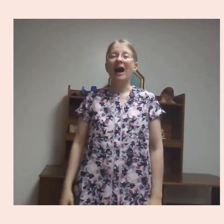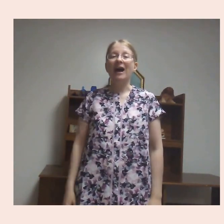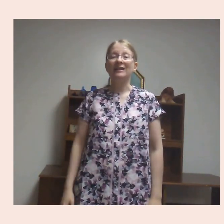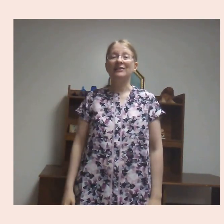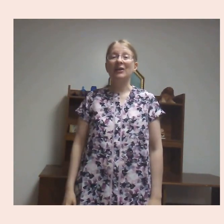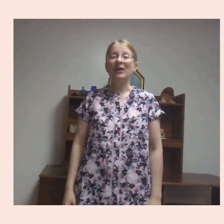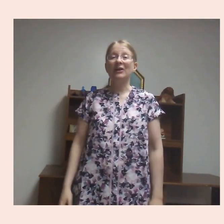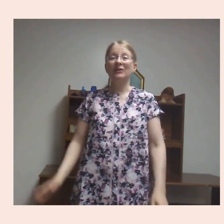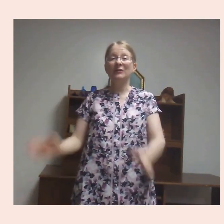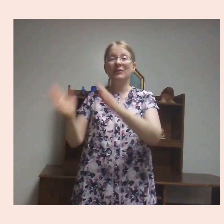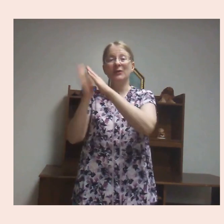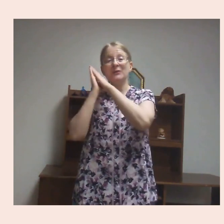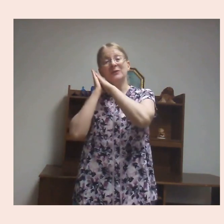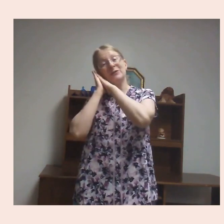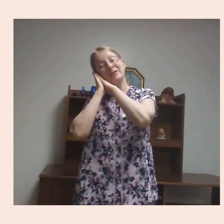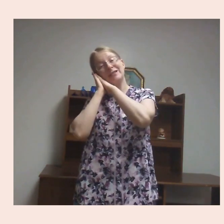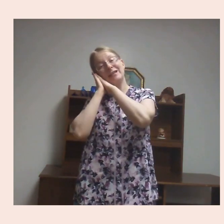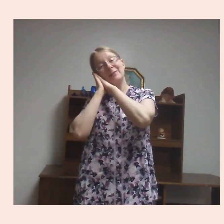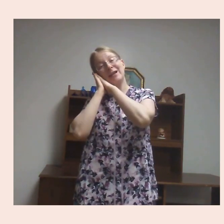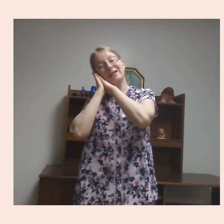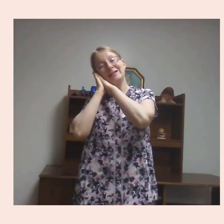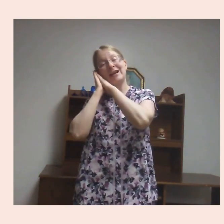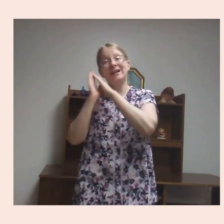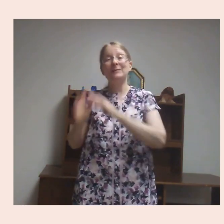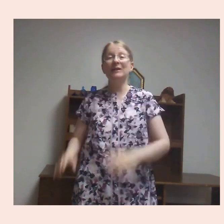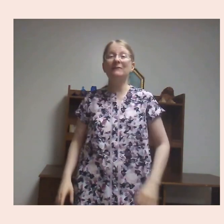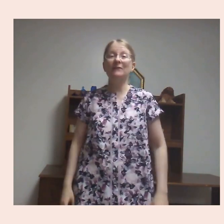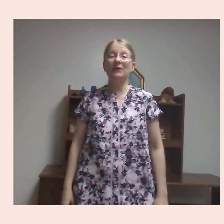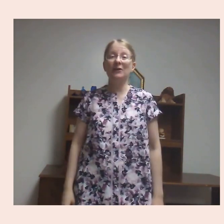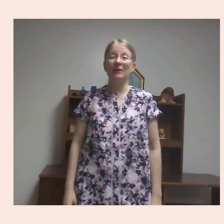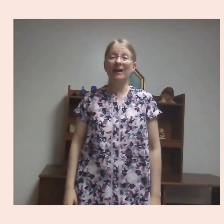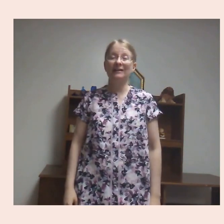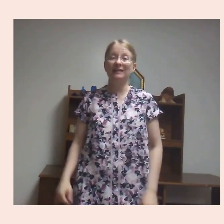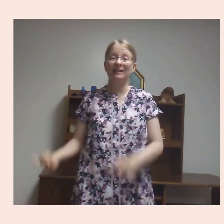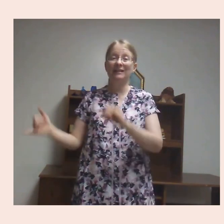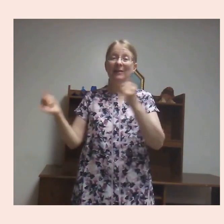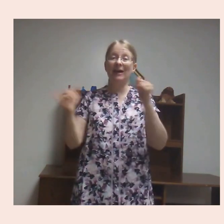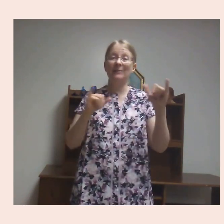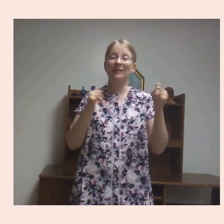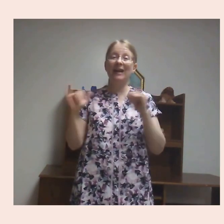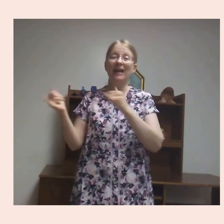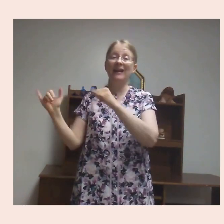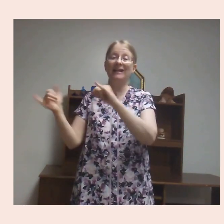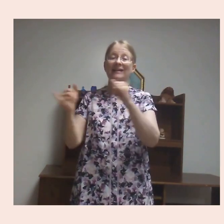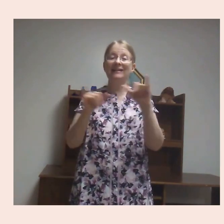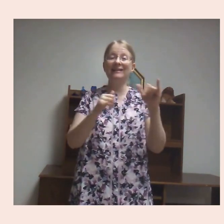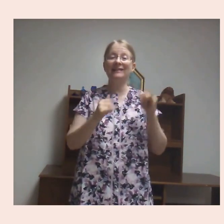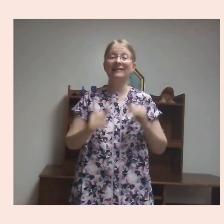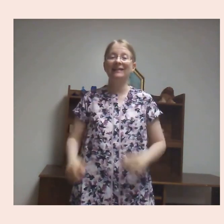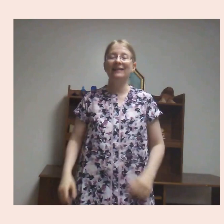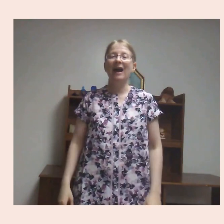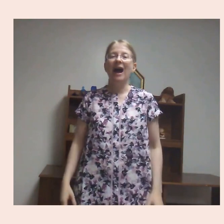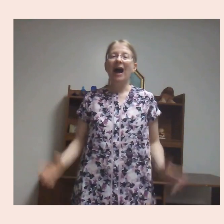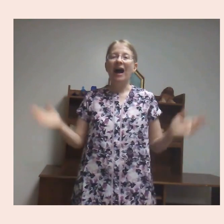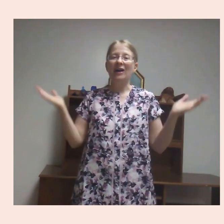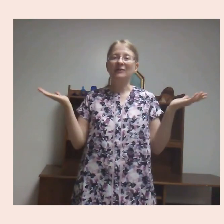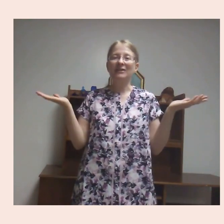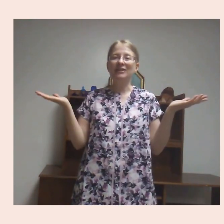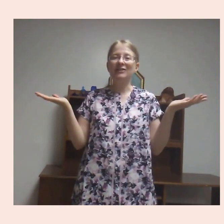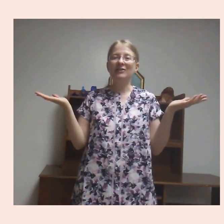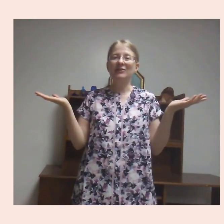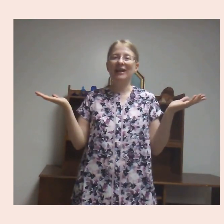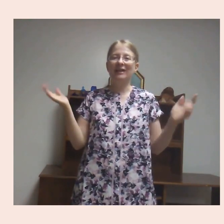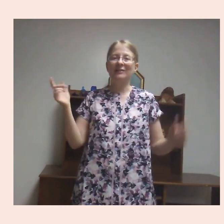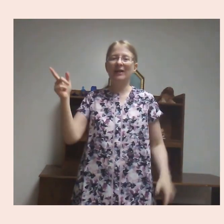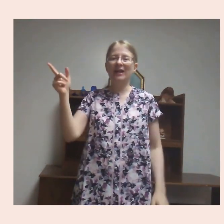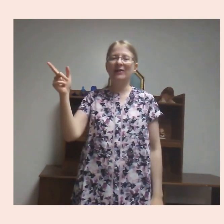I saw you go to sleep last night before I ceased my playing. How